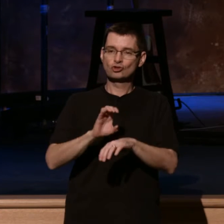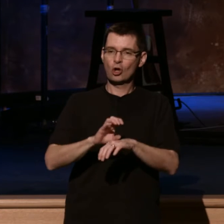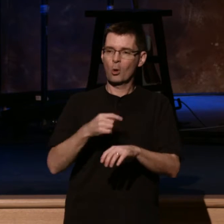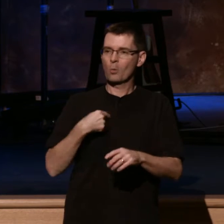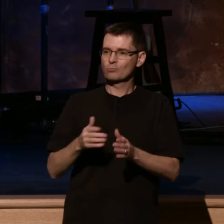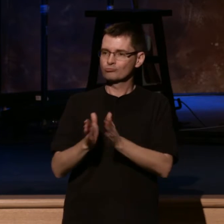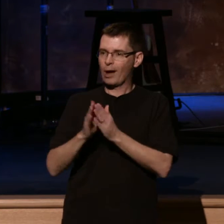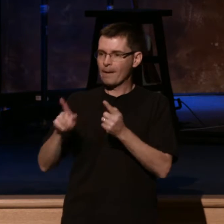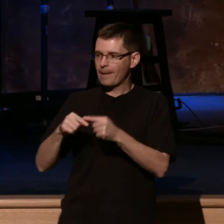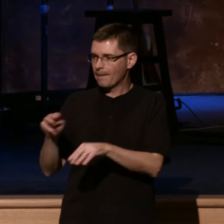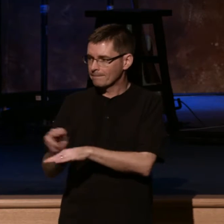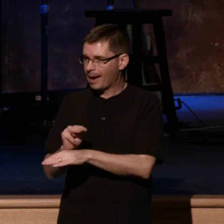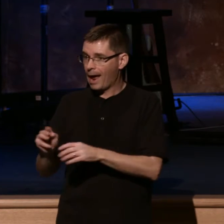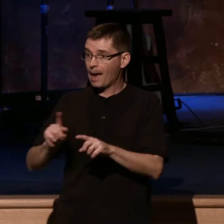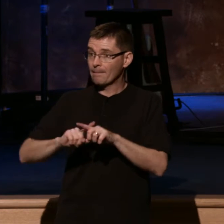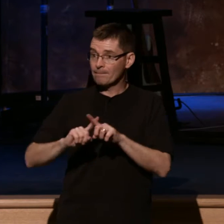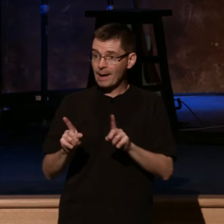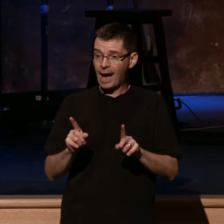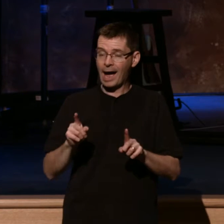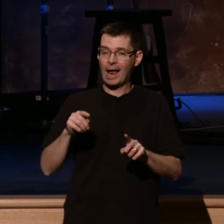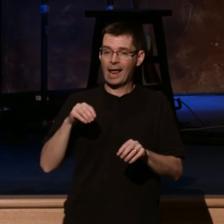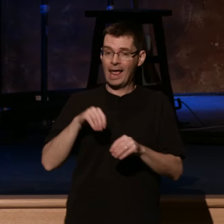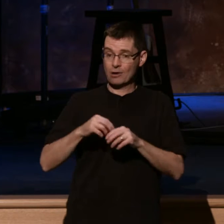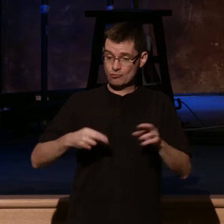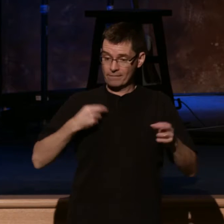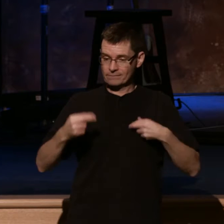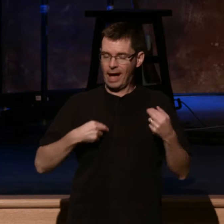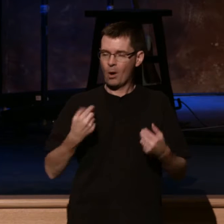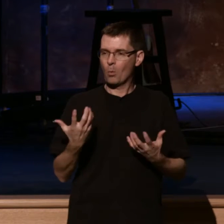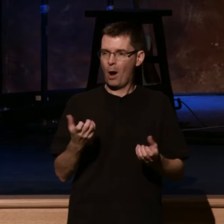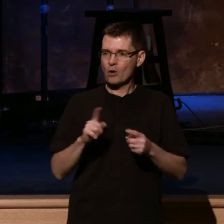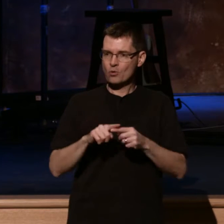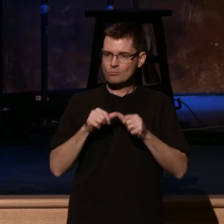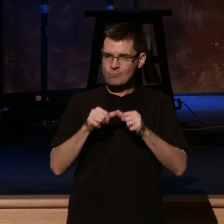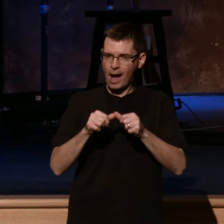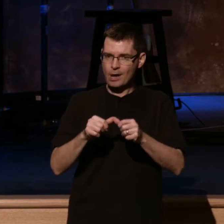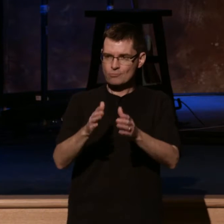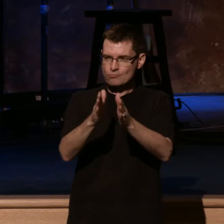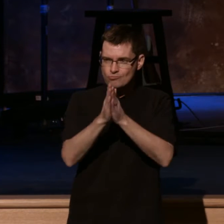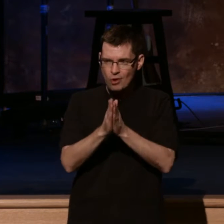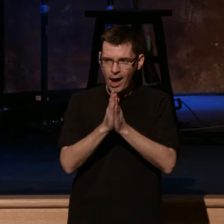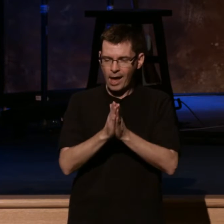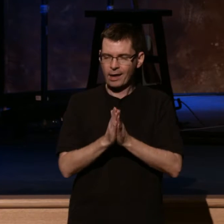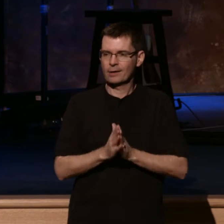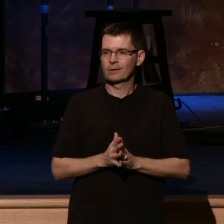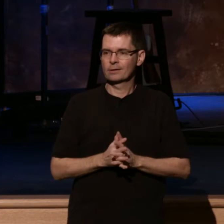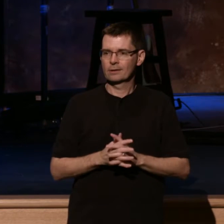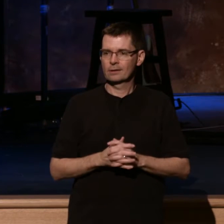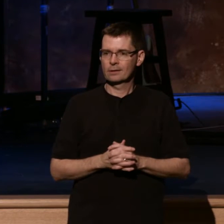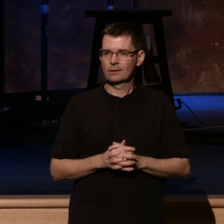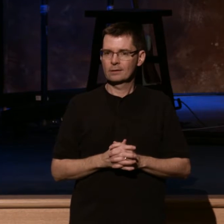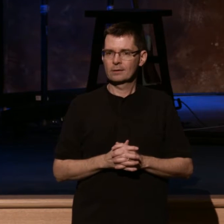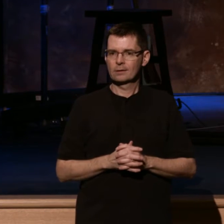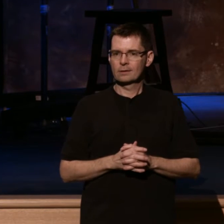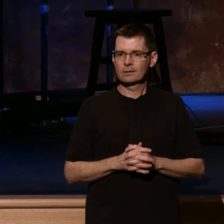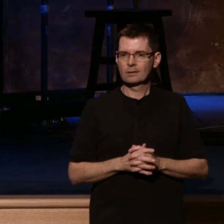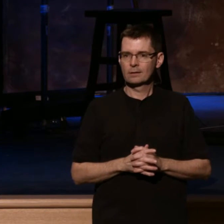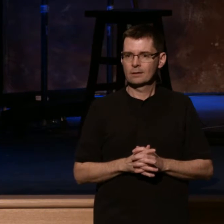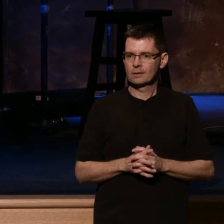And indeed, God wants to stir that in our hearts, all right? Now, secondly, this seeking God for revival involves a humble